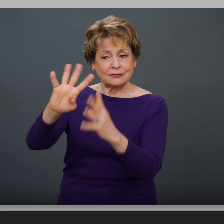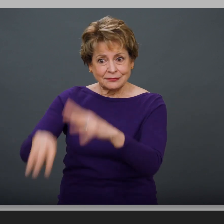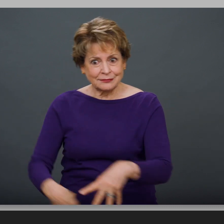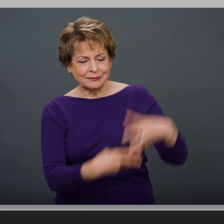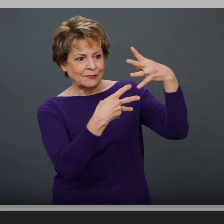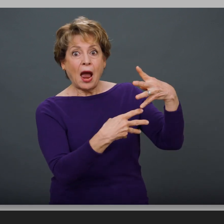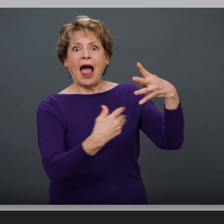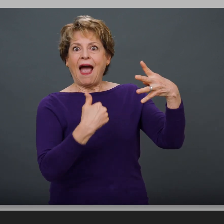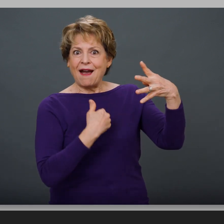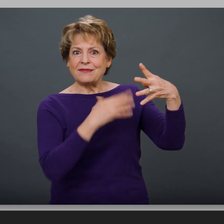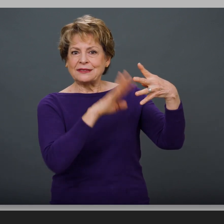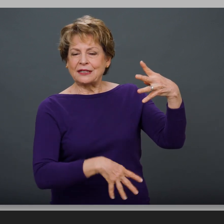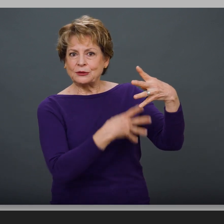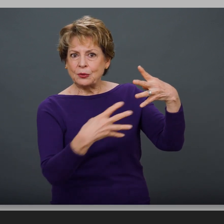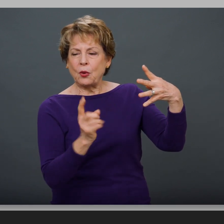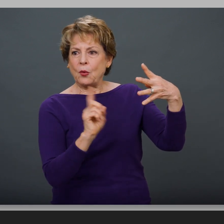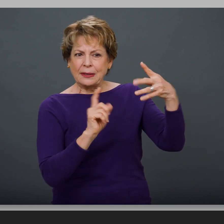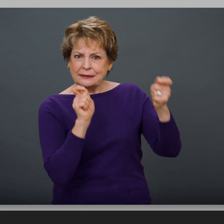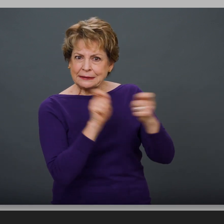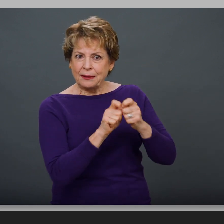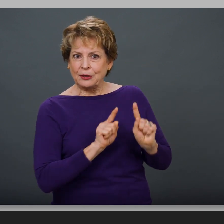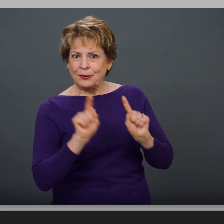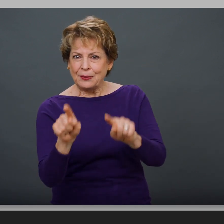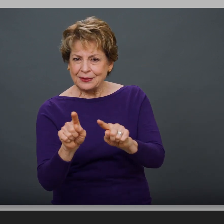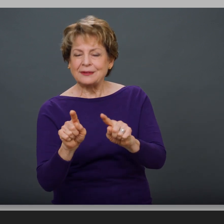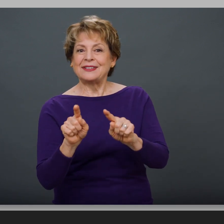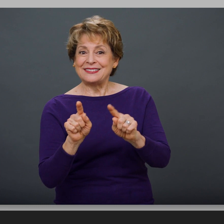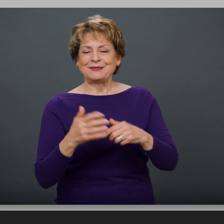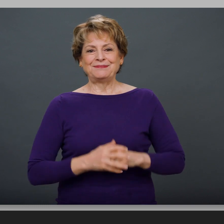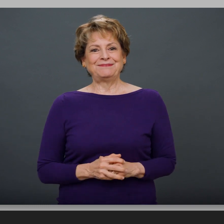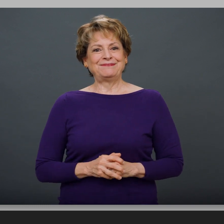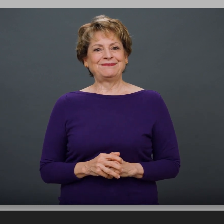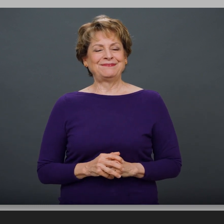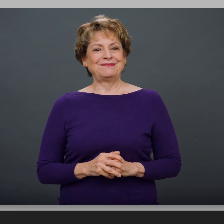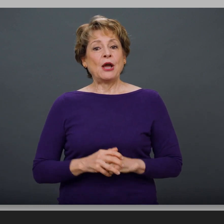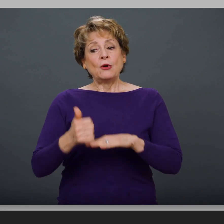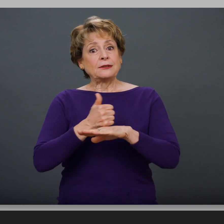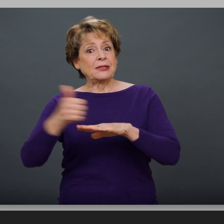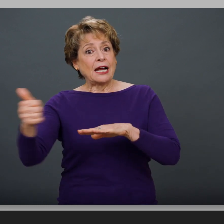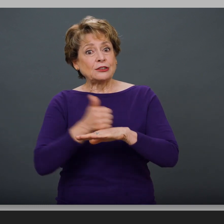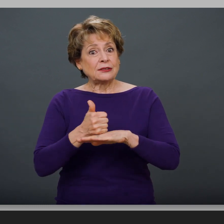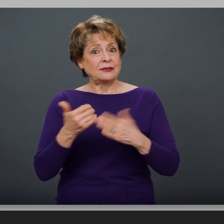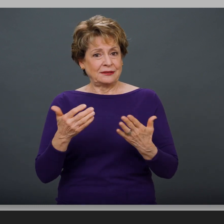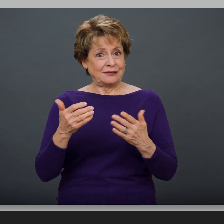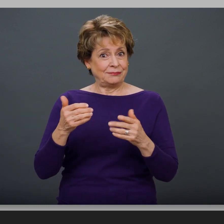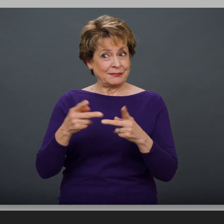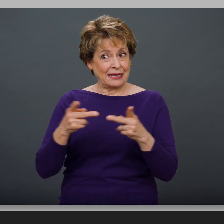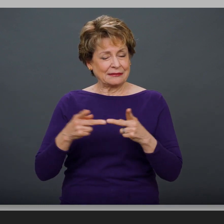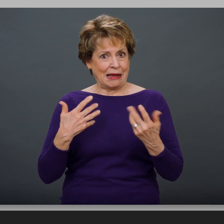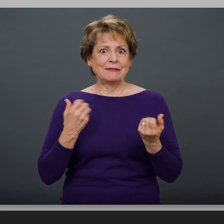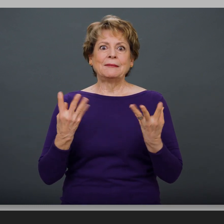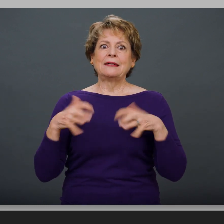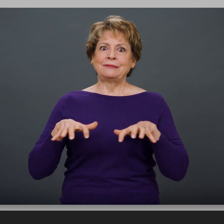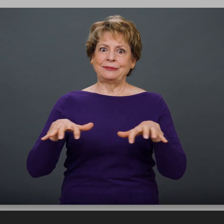have questions or concerns. The vaccine website contact information is available with the scheduling and location information